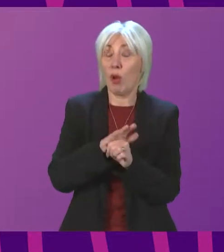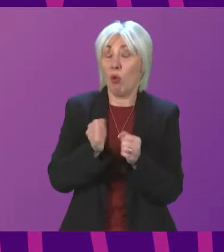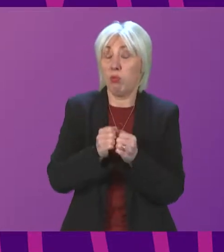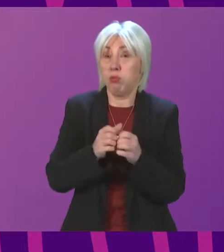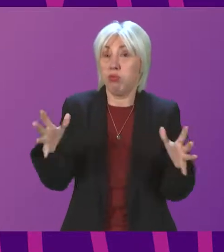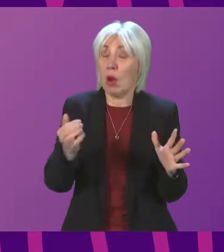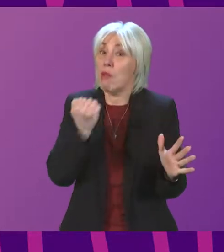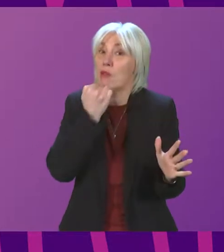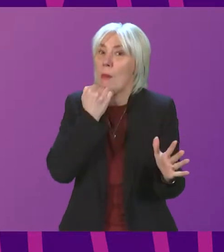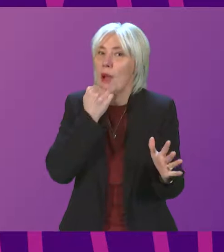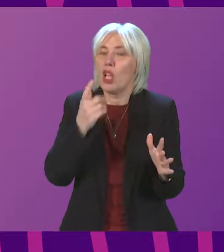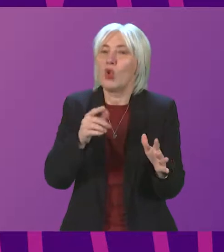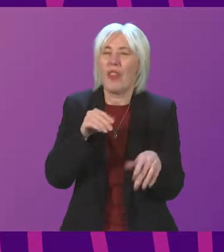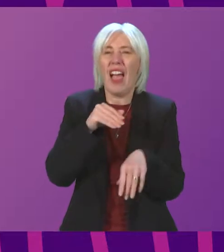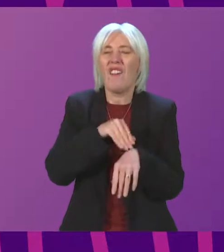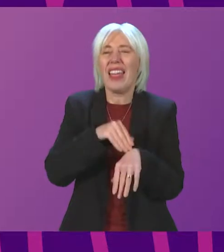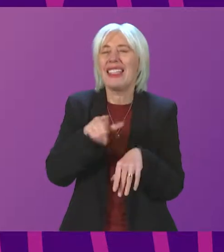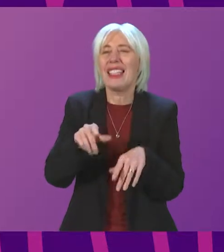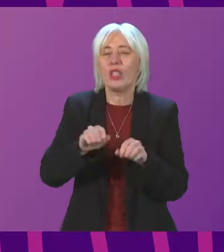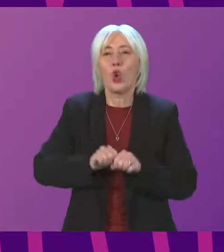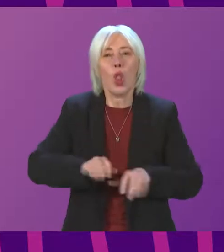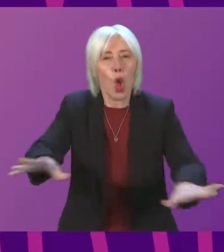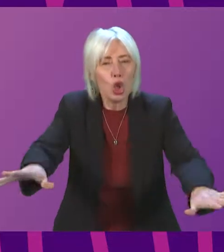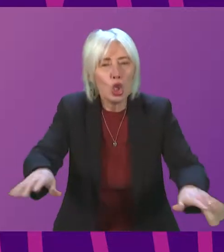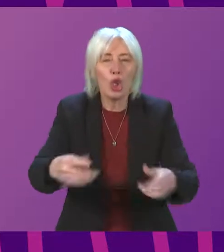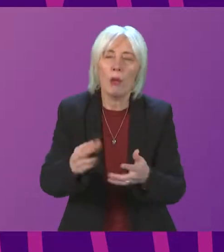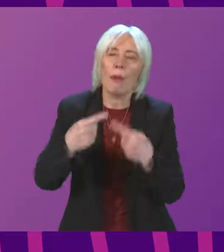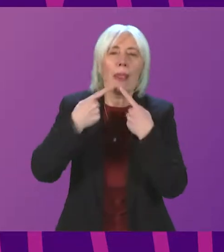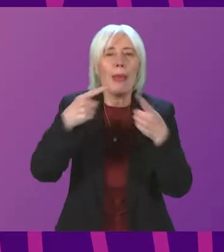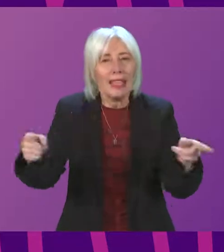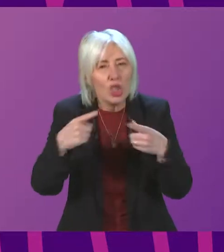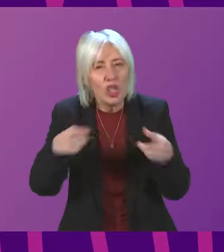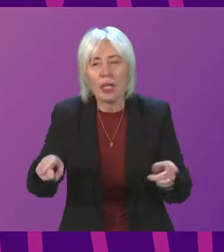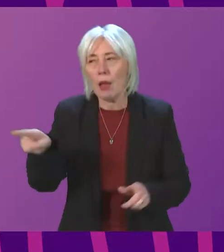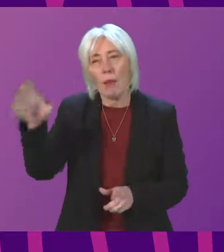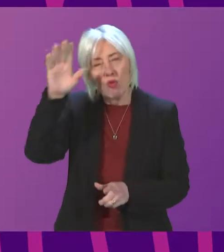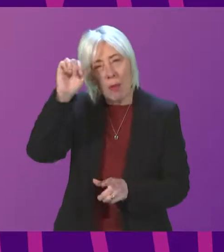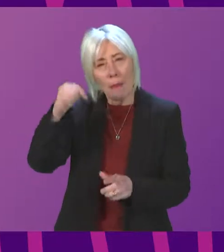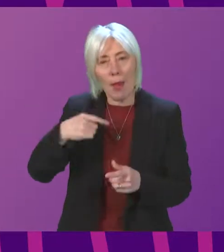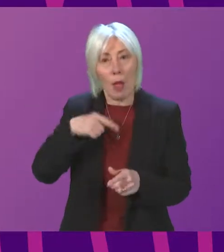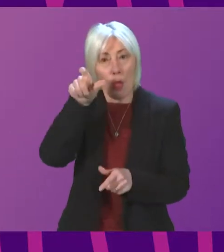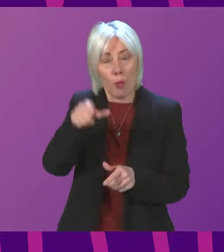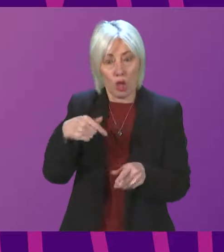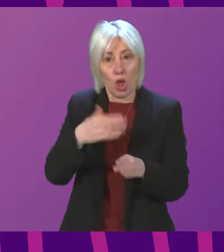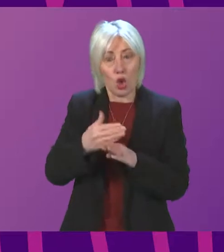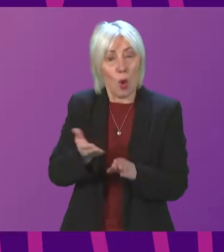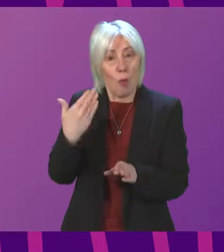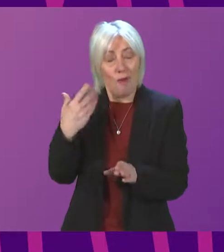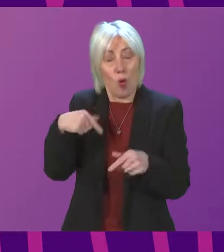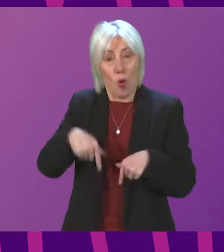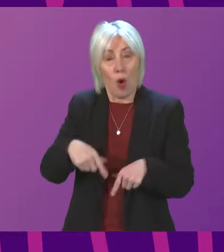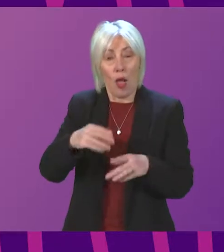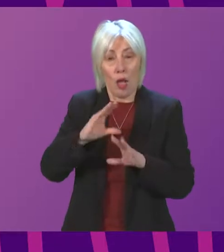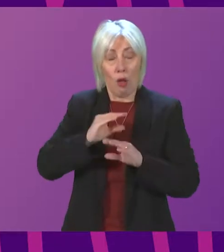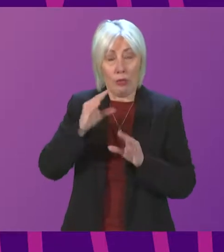impacted on the launch of the scheme itself and our subsequent messaging. Now, Mr Simpson will recall that my predecessor wrote to all members regarding this change